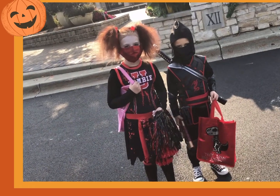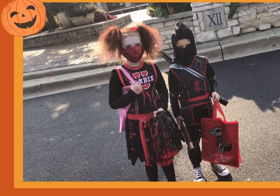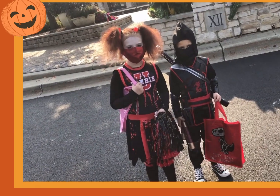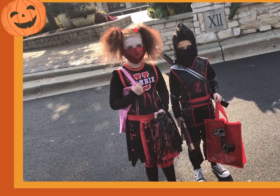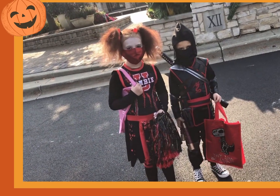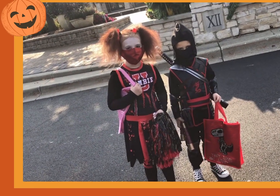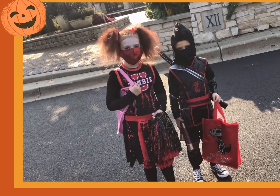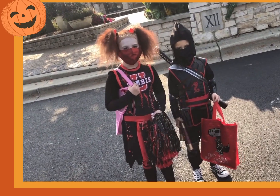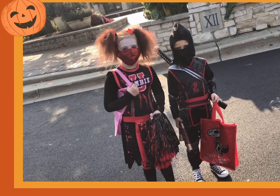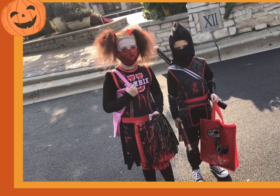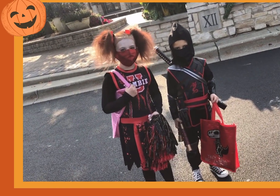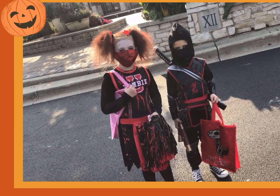Halloween